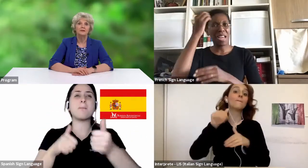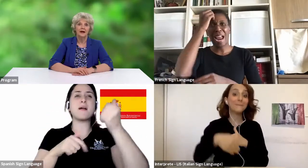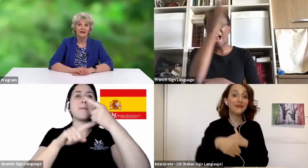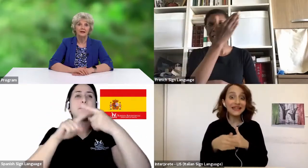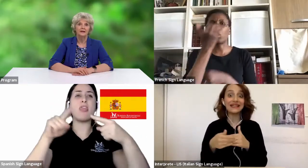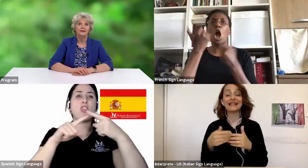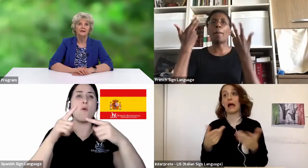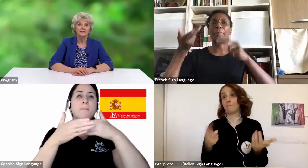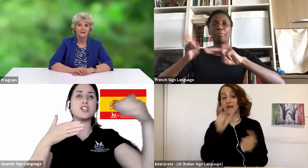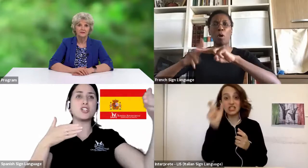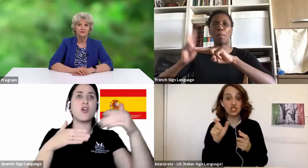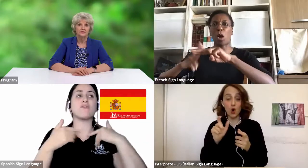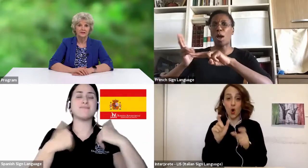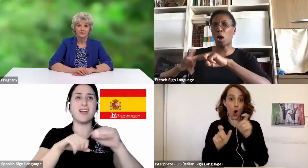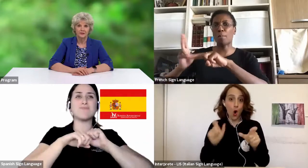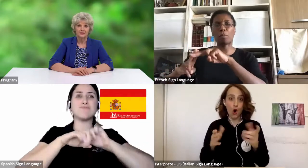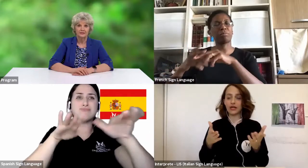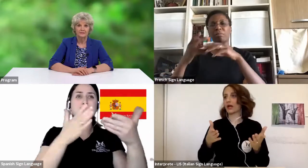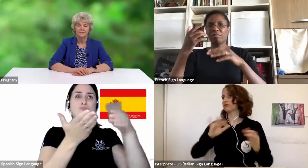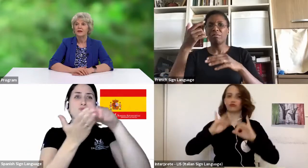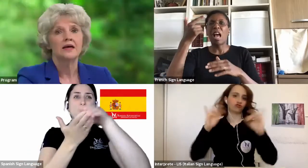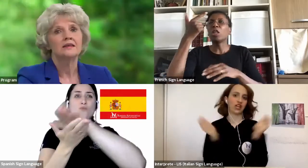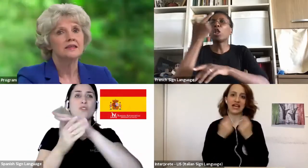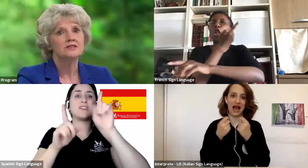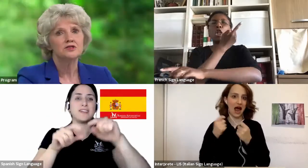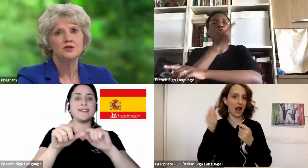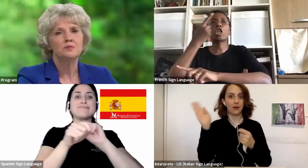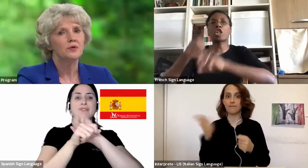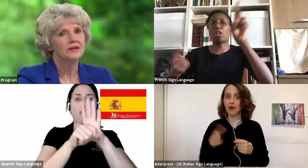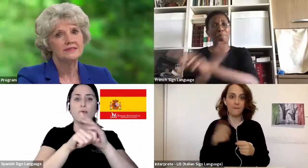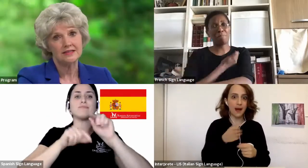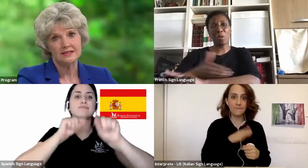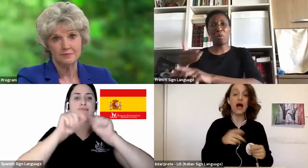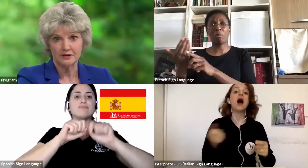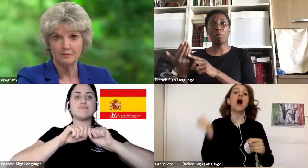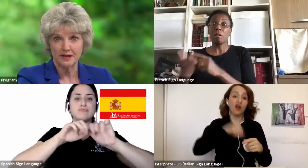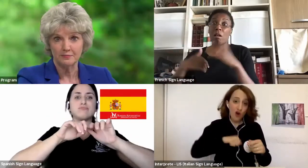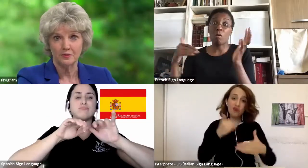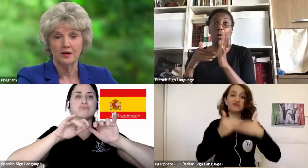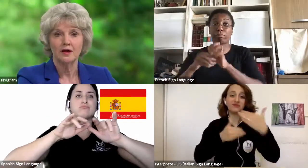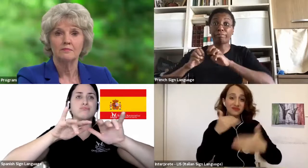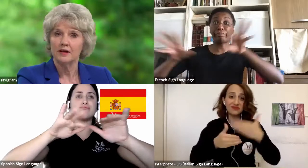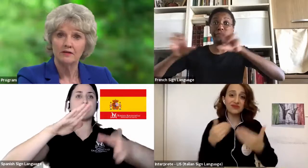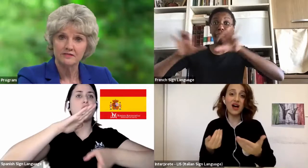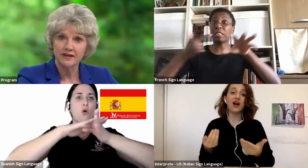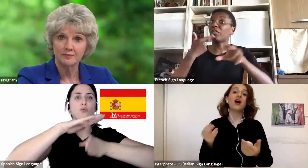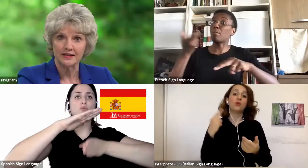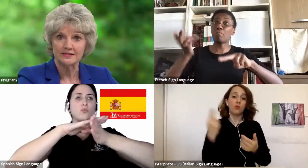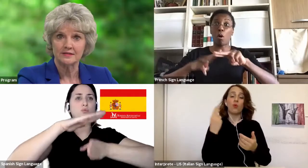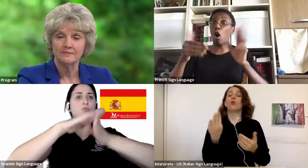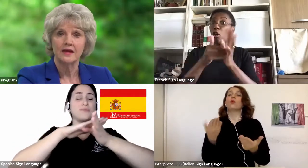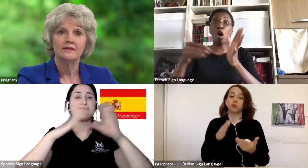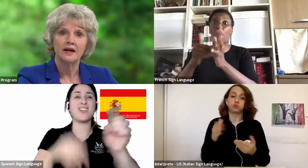people dying continues to increase. These 2.6 million people belong to